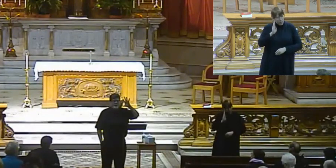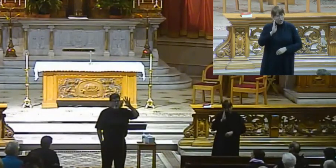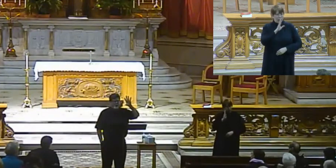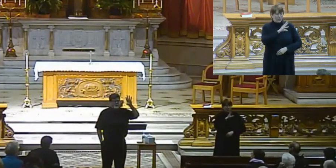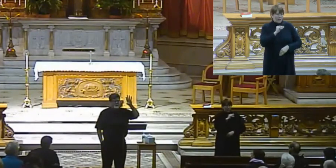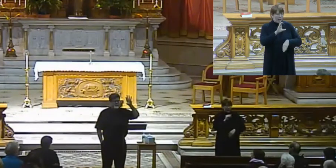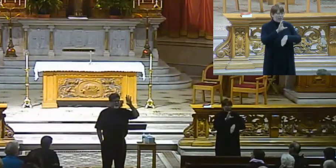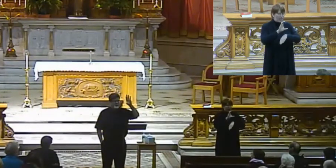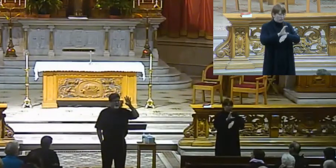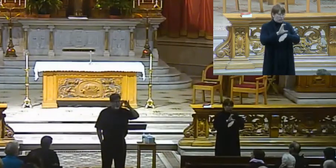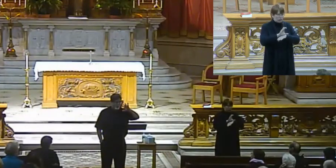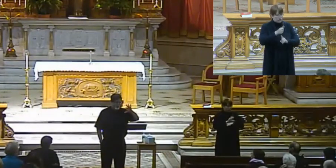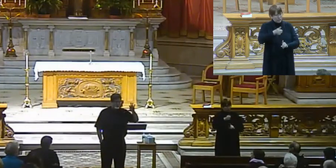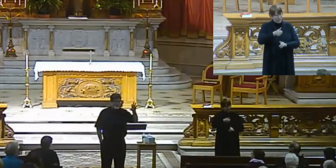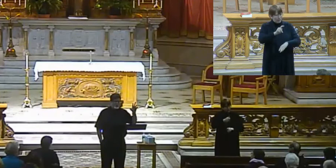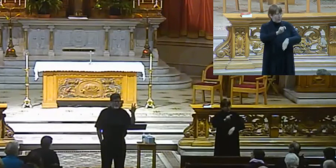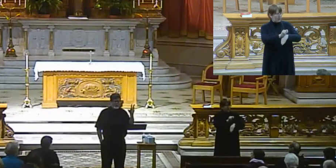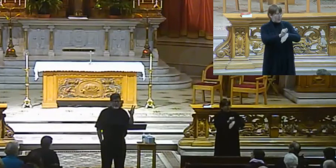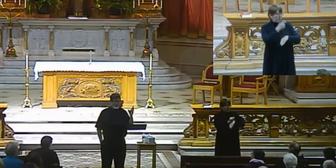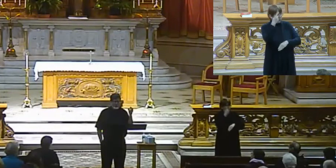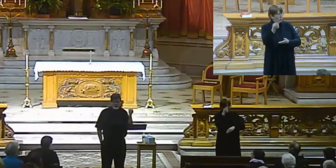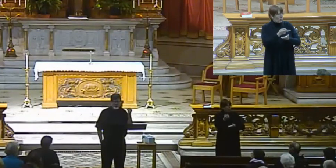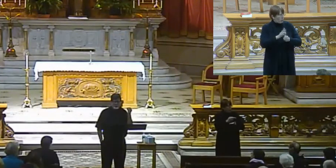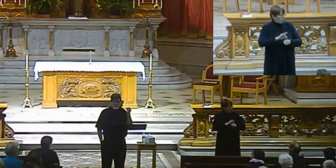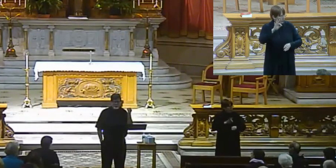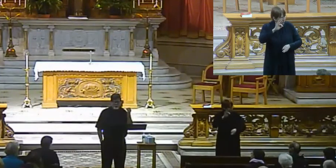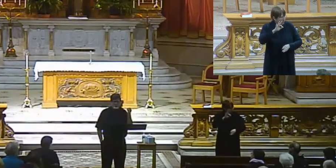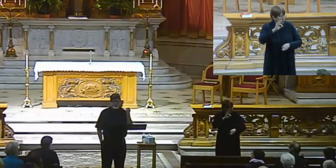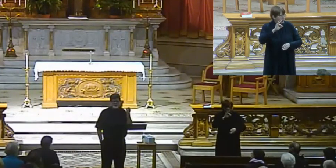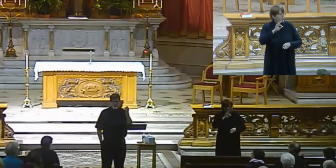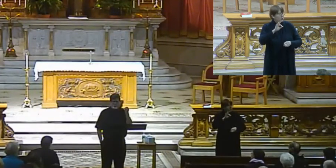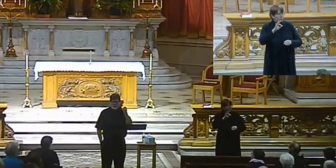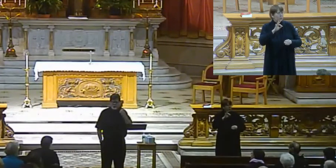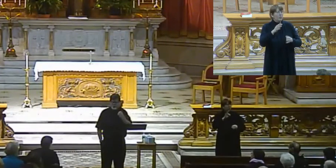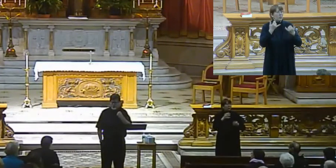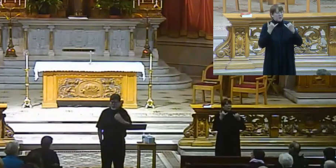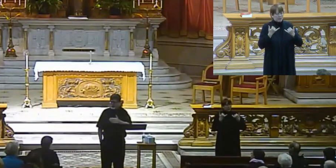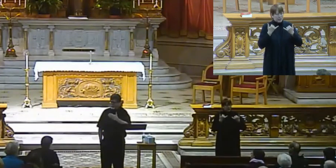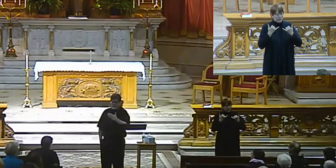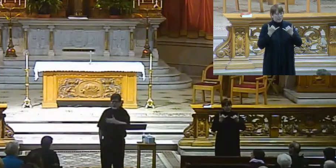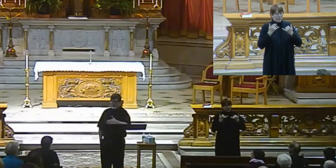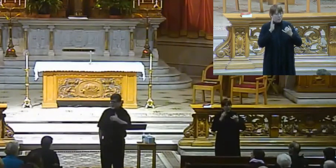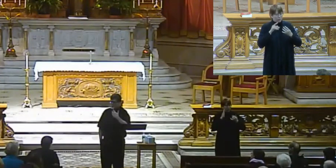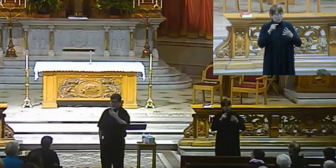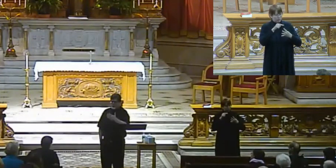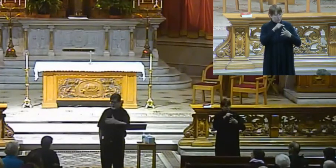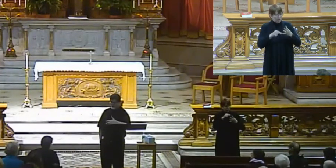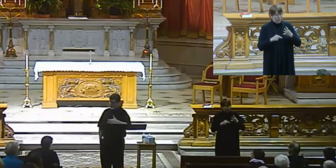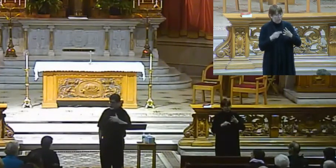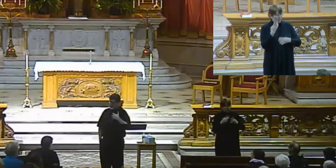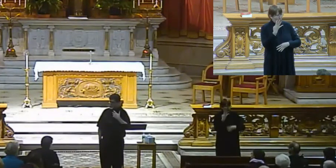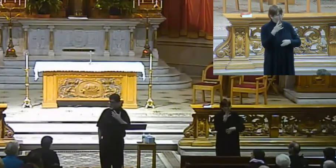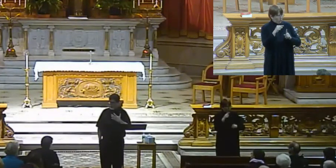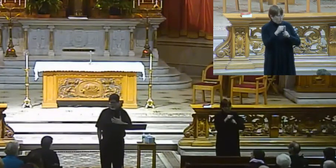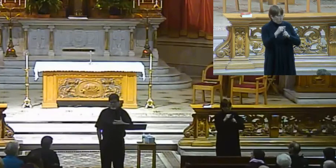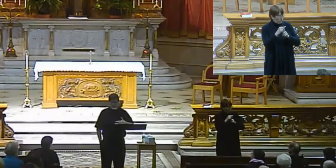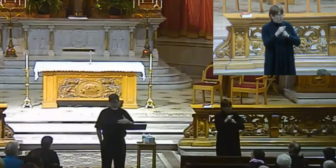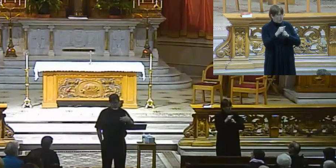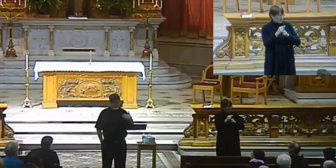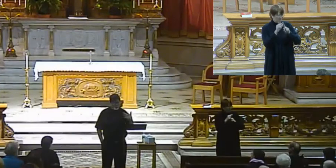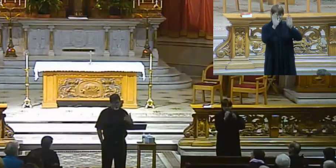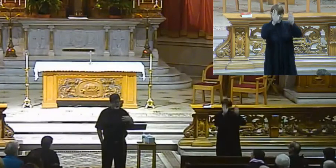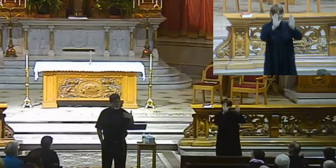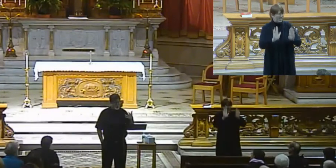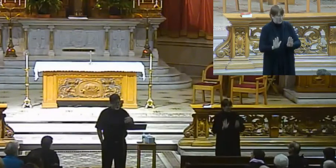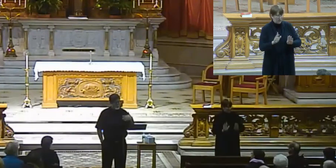temple of the Holy Spirit. So we looked at all of that. Today we're going to look at these four words that we say every Sunday. You know, we